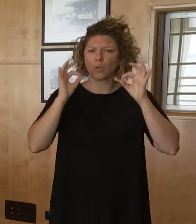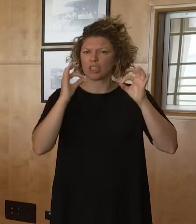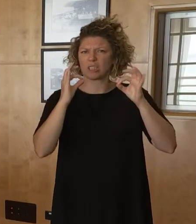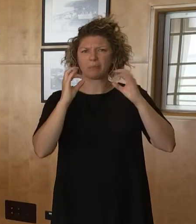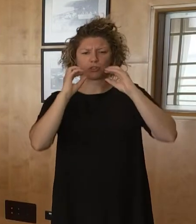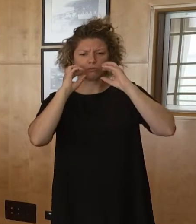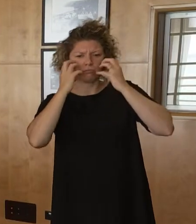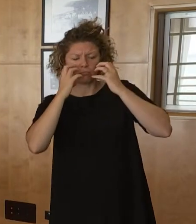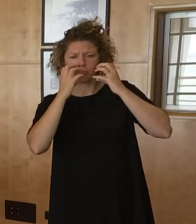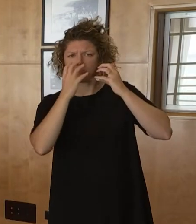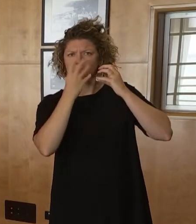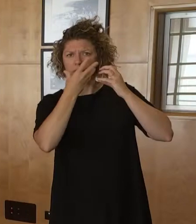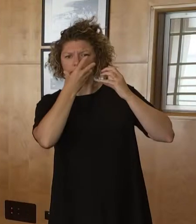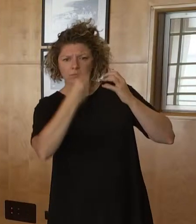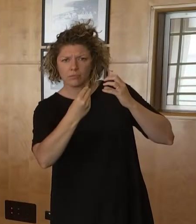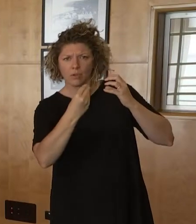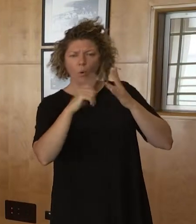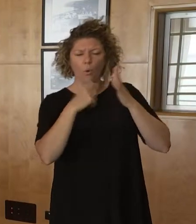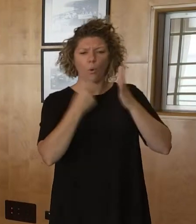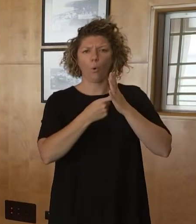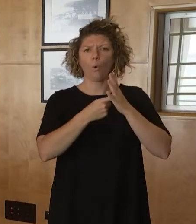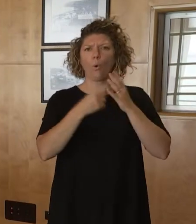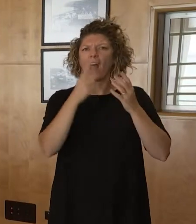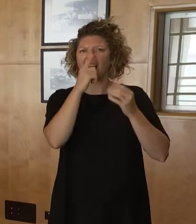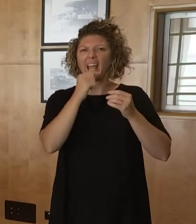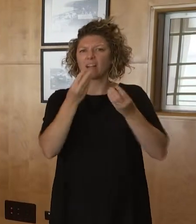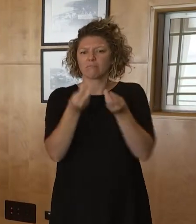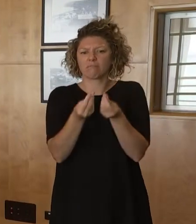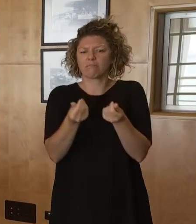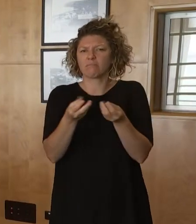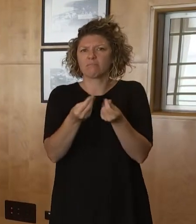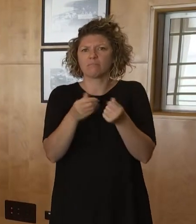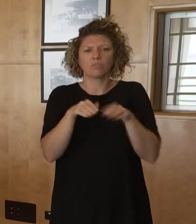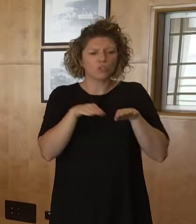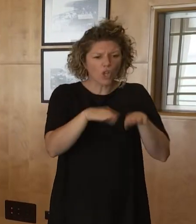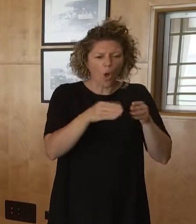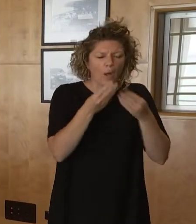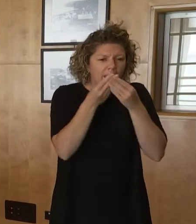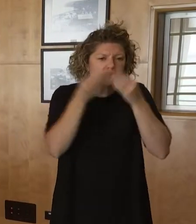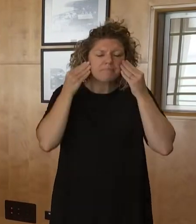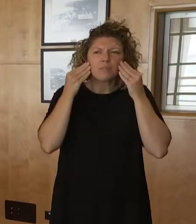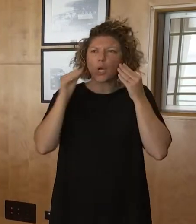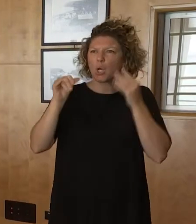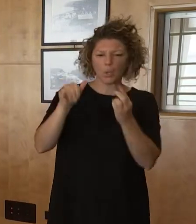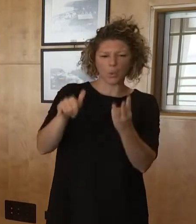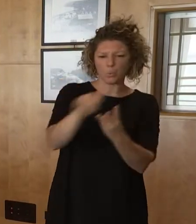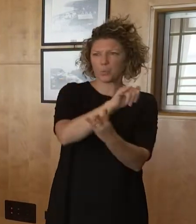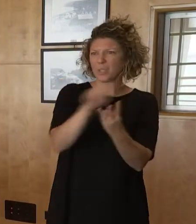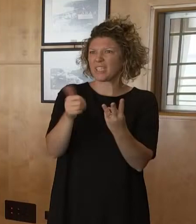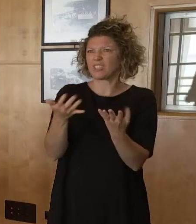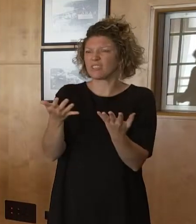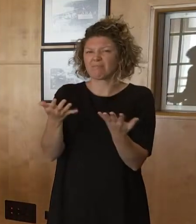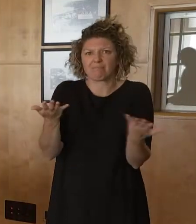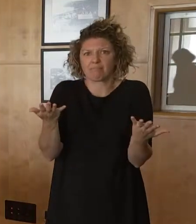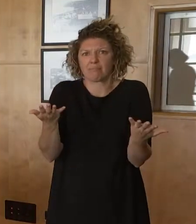away from cloth masks and mandating specific types of masks? I will hand to the Deputy Cho to answer that question.